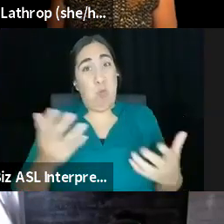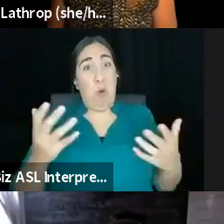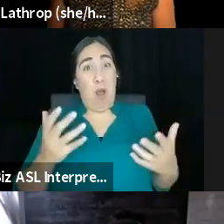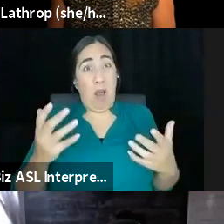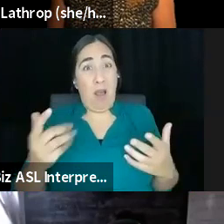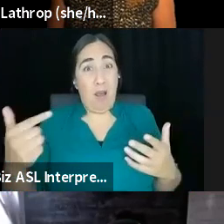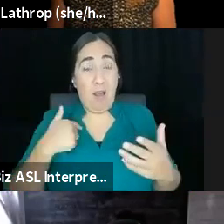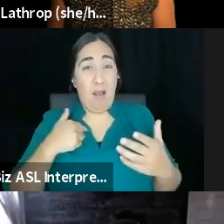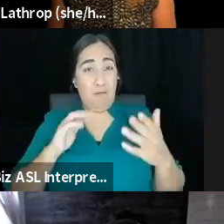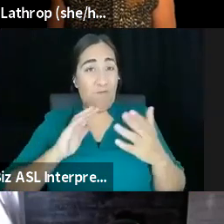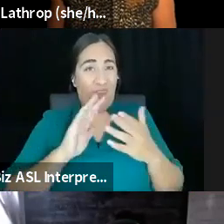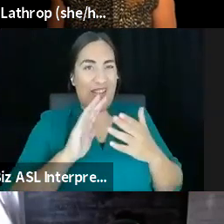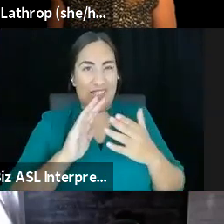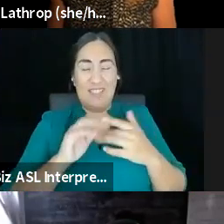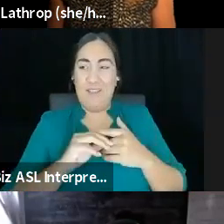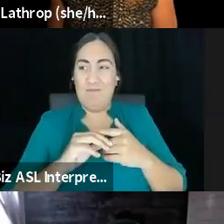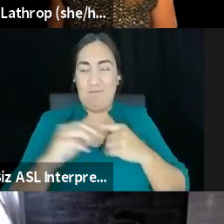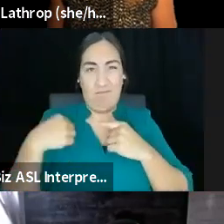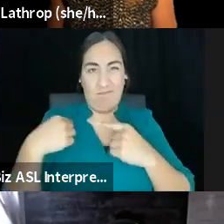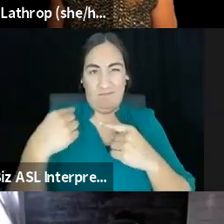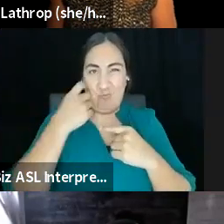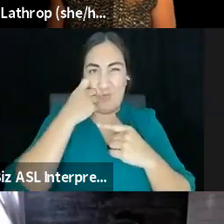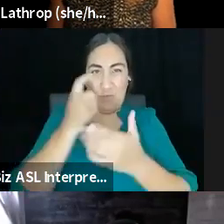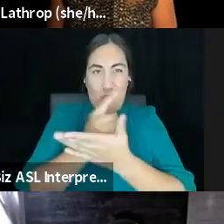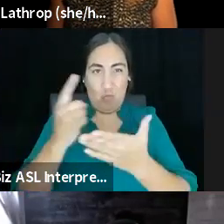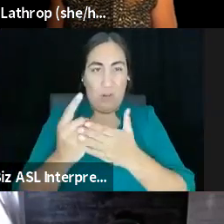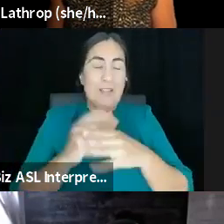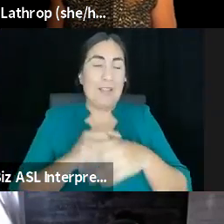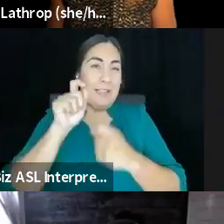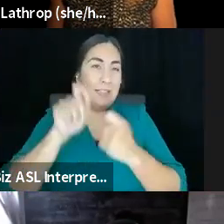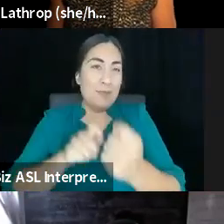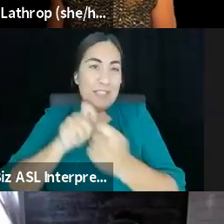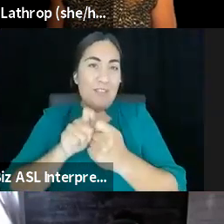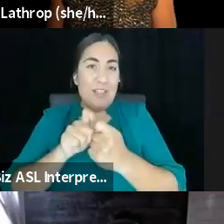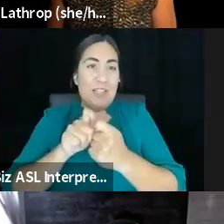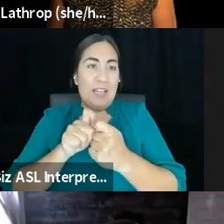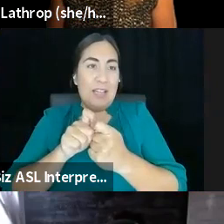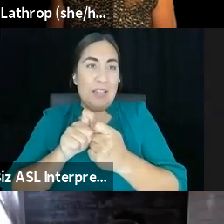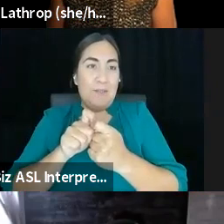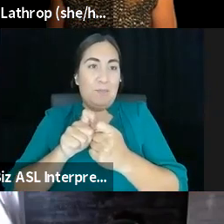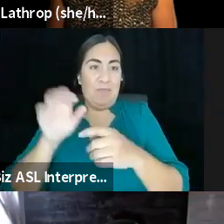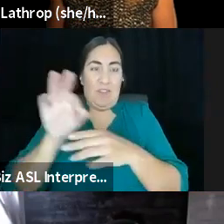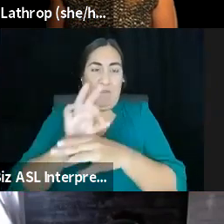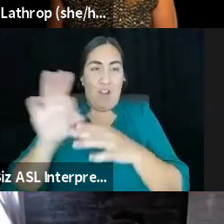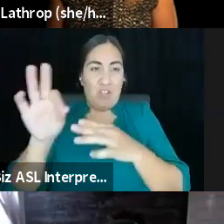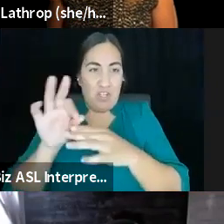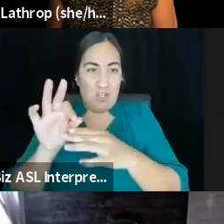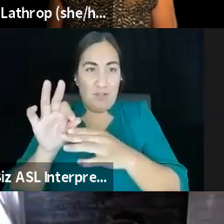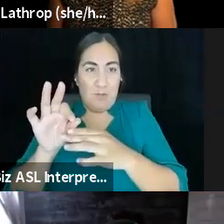specifically in a function of Octopus Theatricals that facilitates, um, fiscal sponsorship